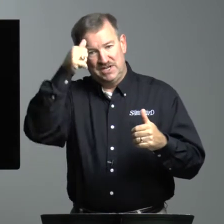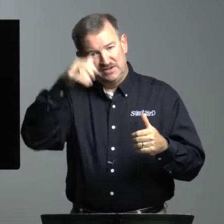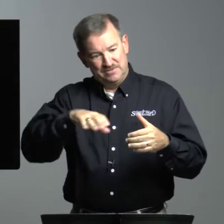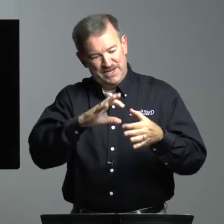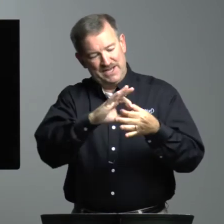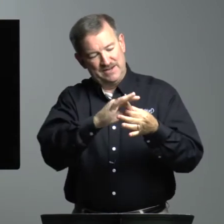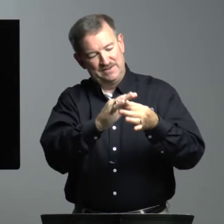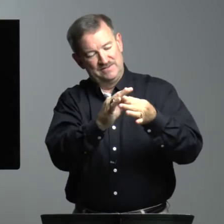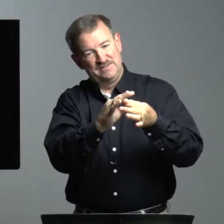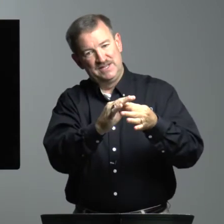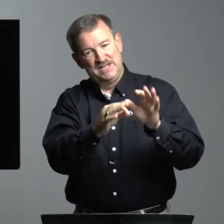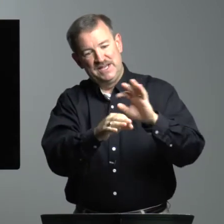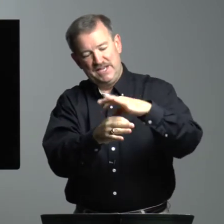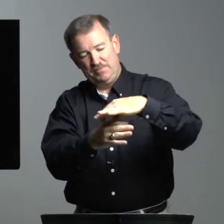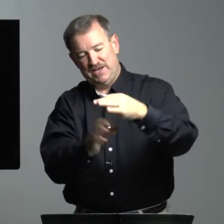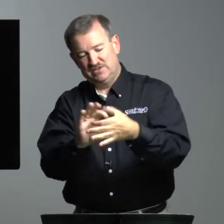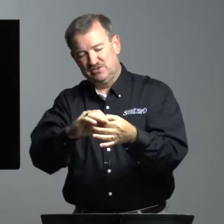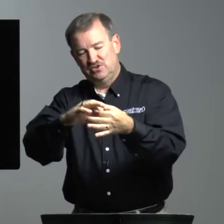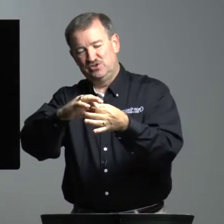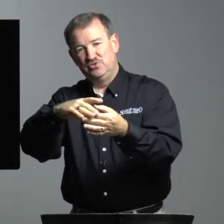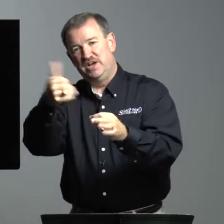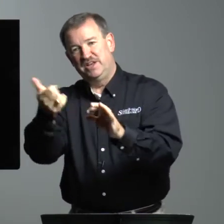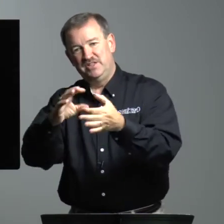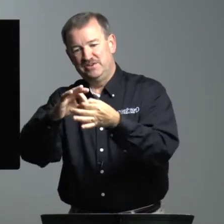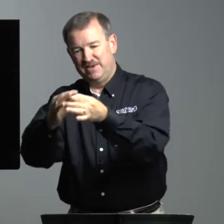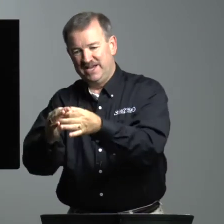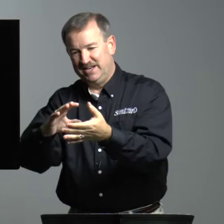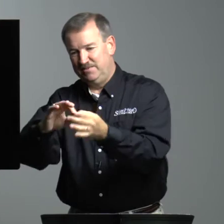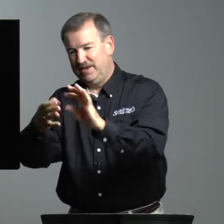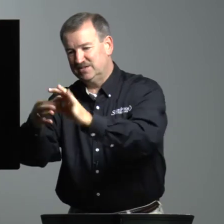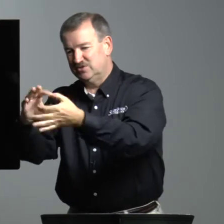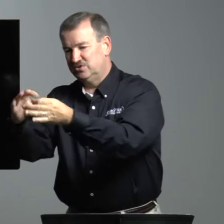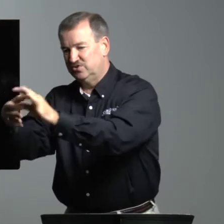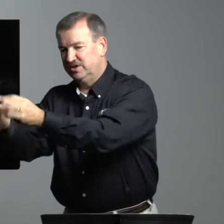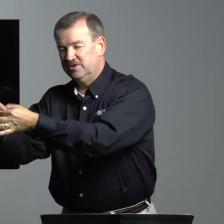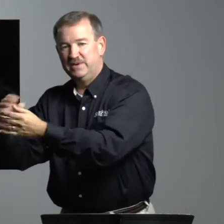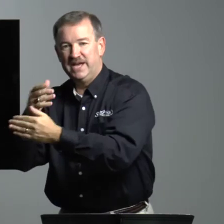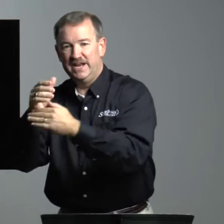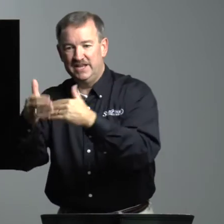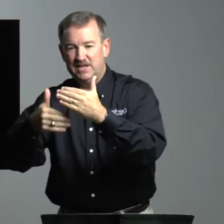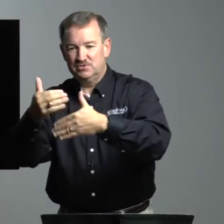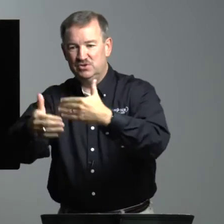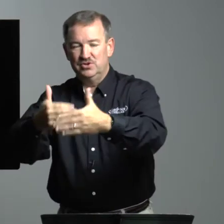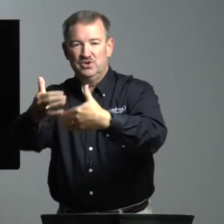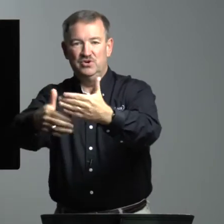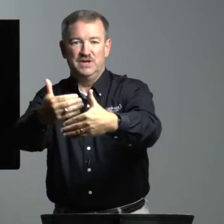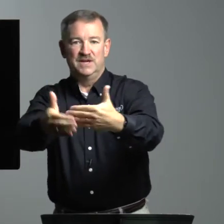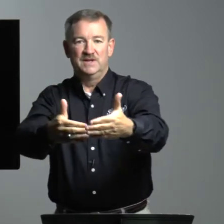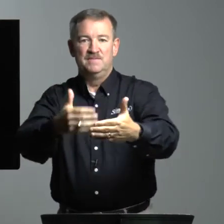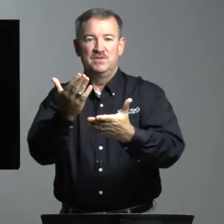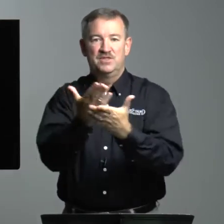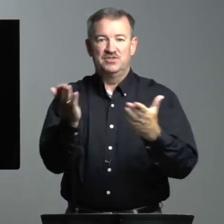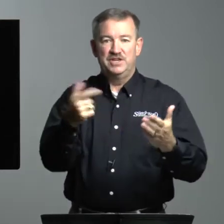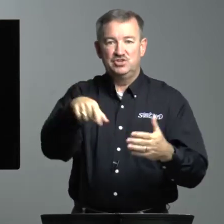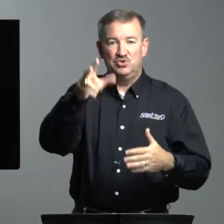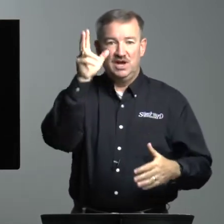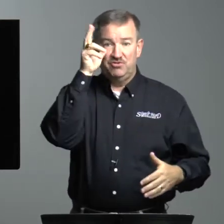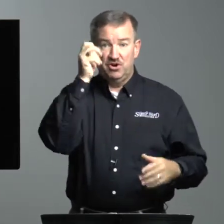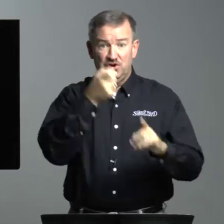younger man. He passes on to another man. He passes on to another man. And it keeps on going. The things you have heard